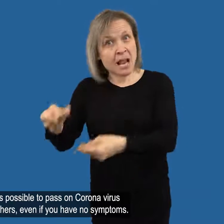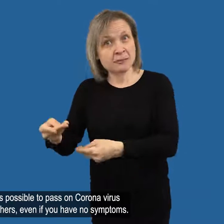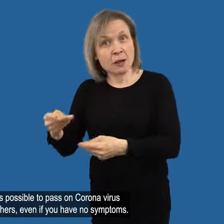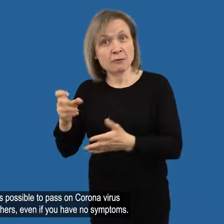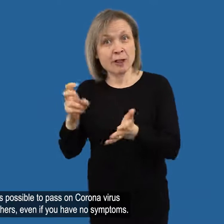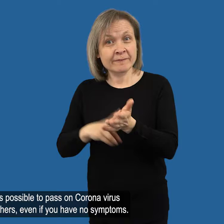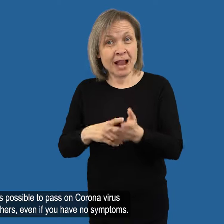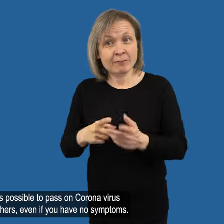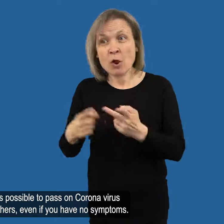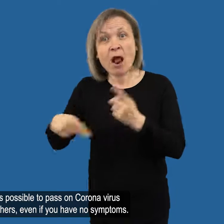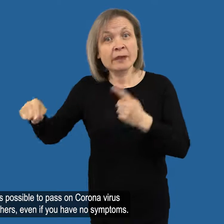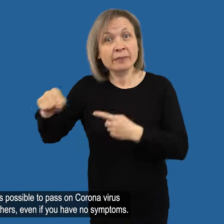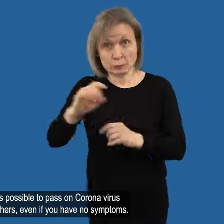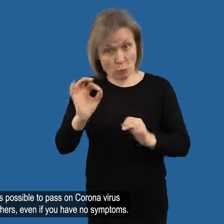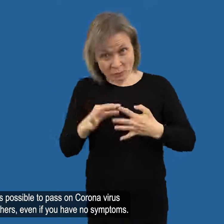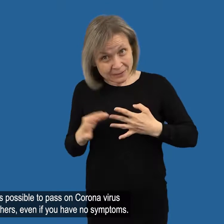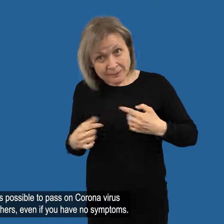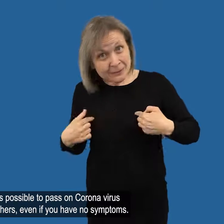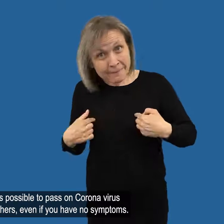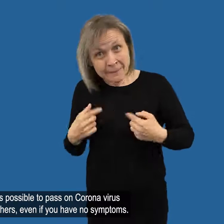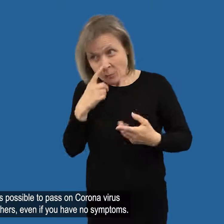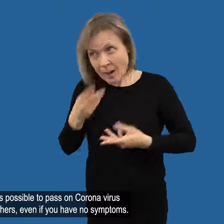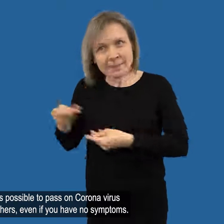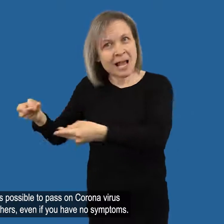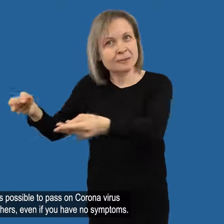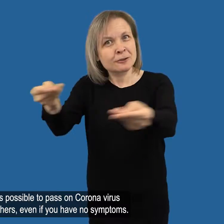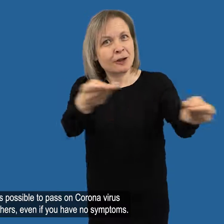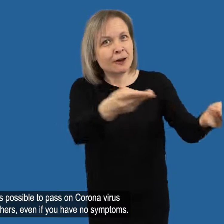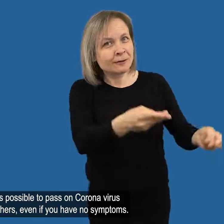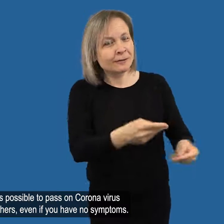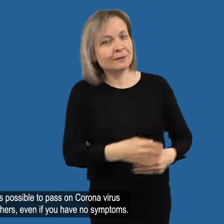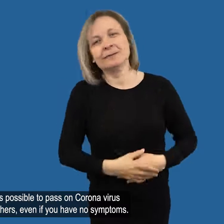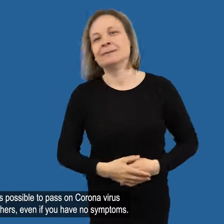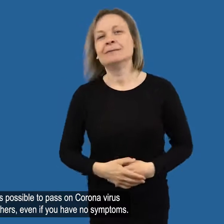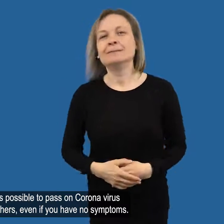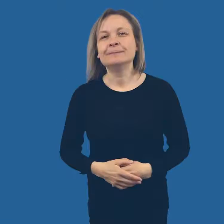It's possible to pass on coronavirus to others even if you have no symptoms